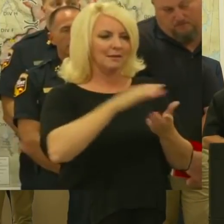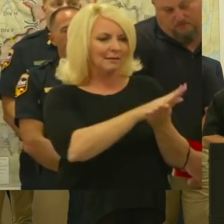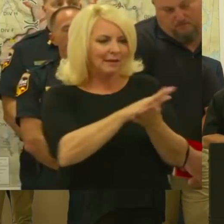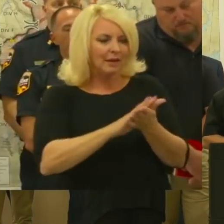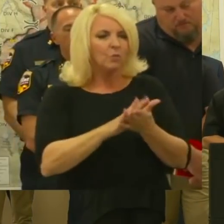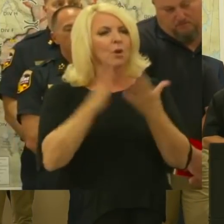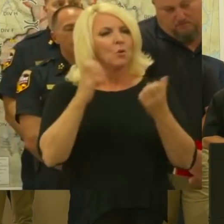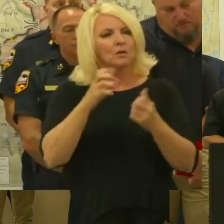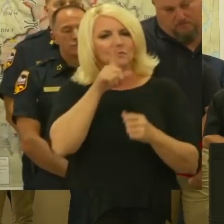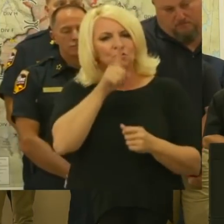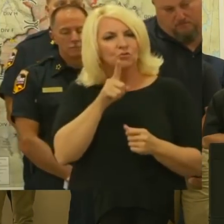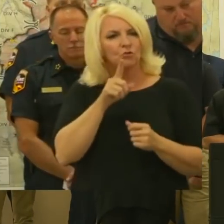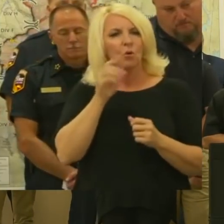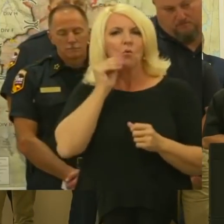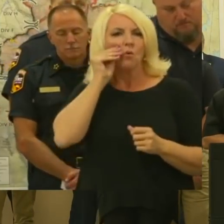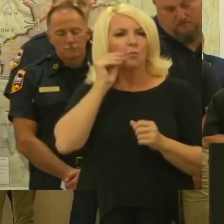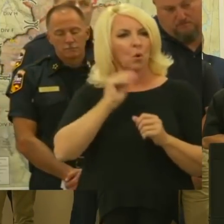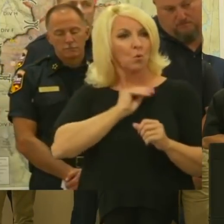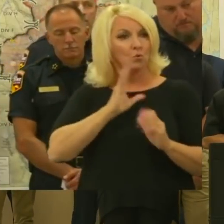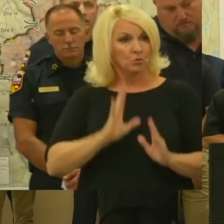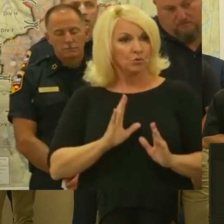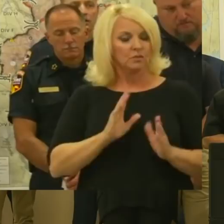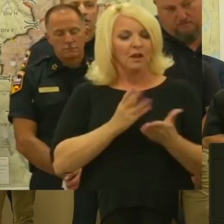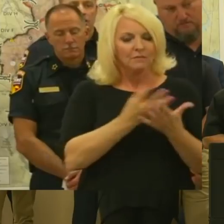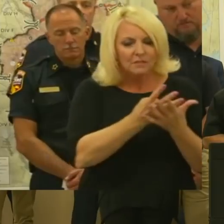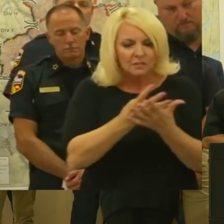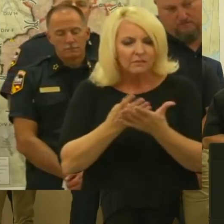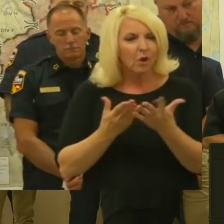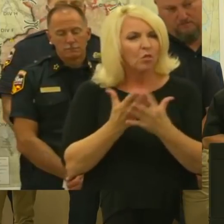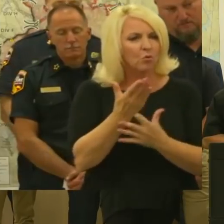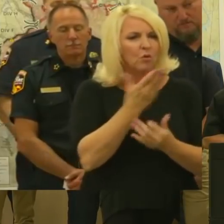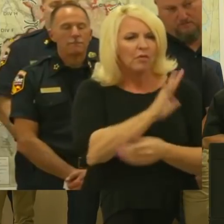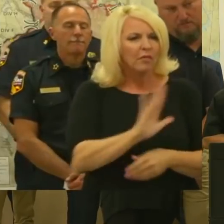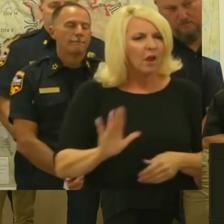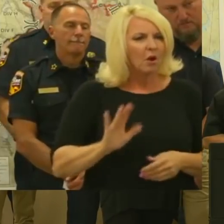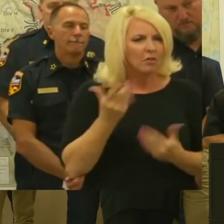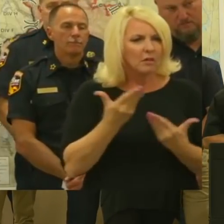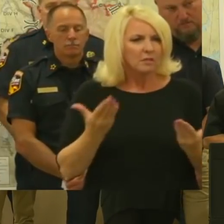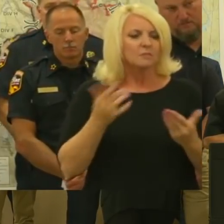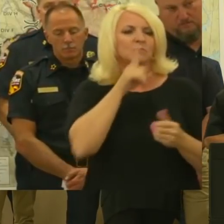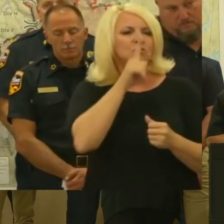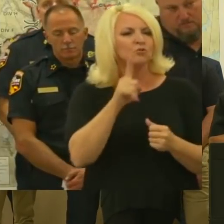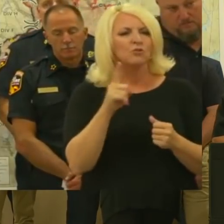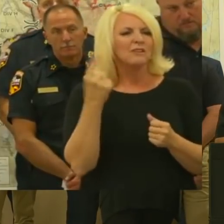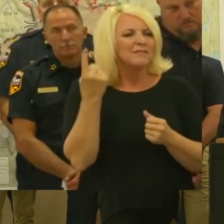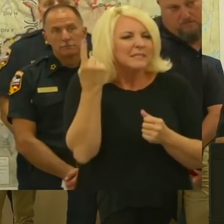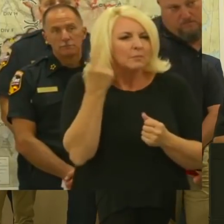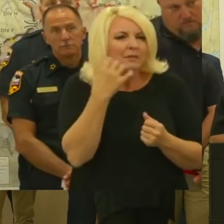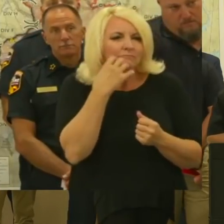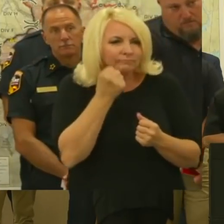or things that survive the fire, we can get those for for for each individual before anything gets taken off.